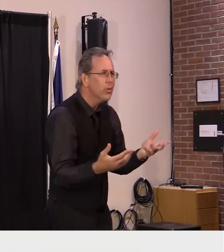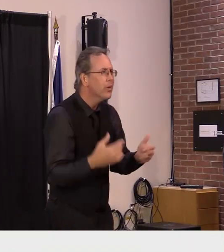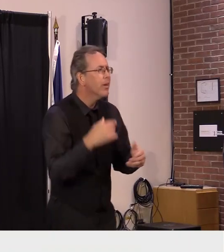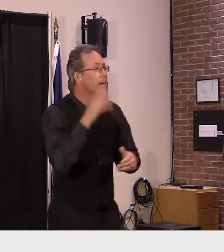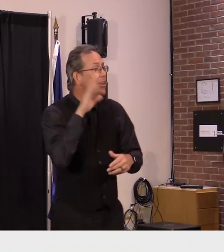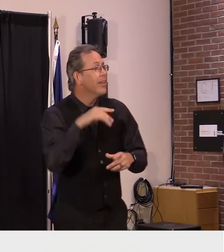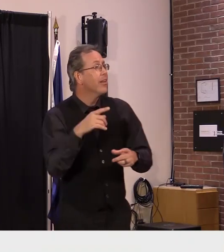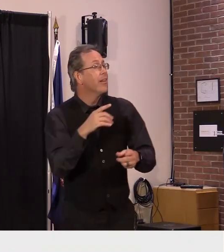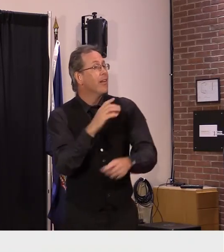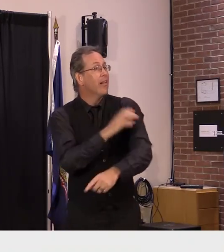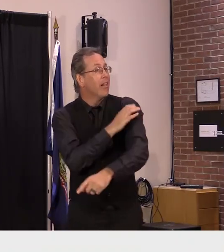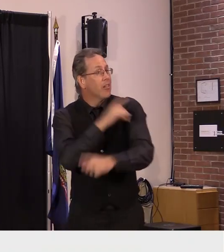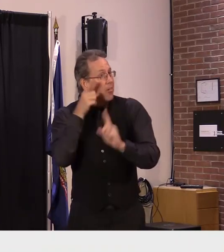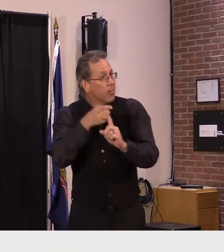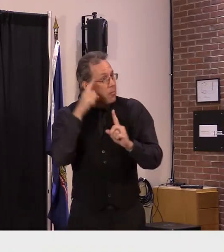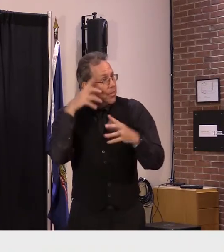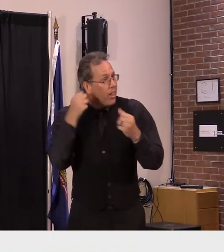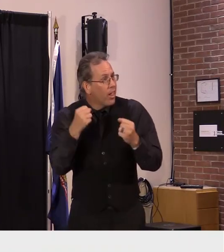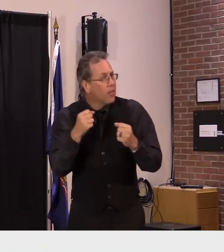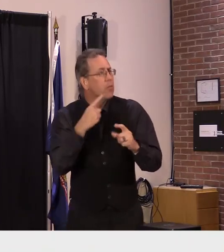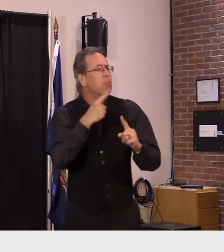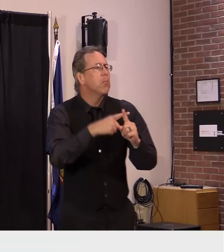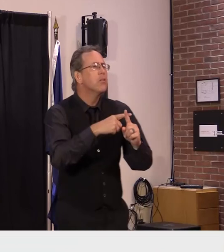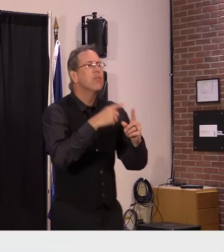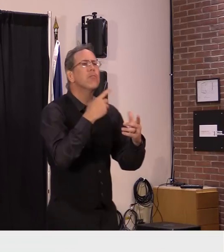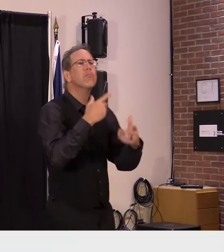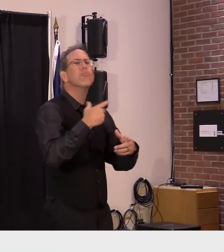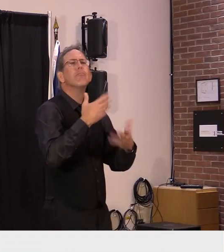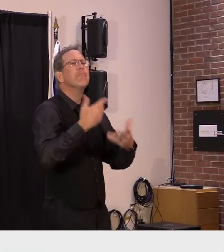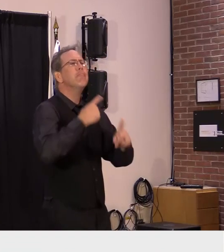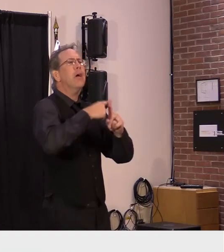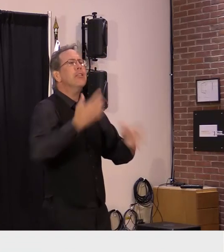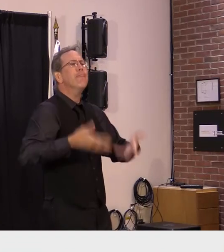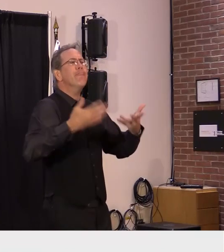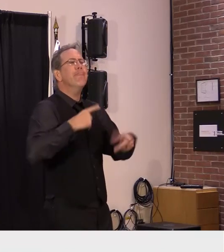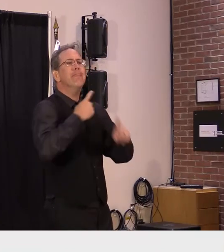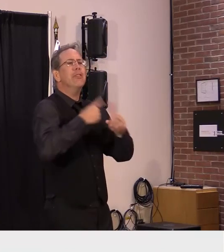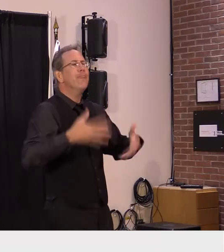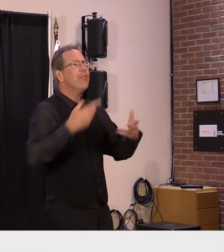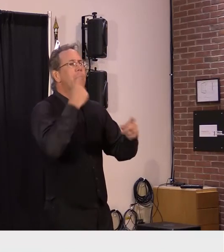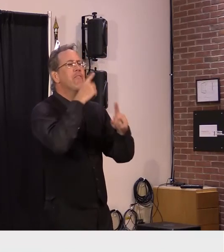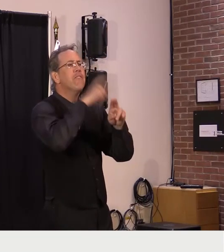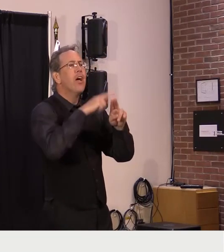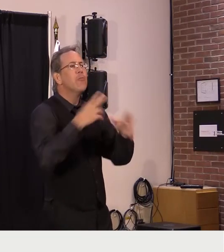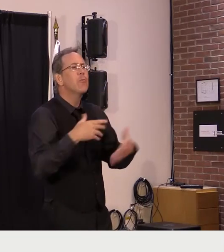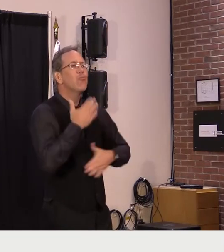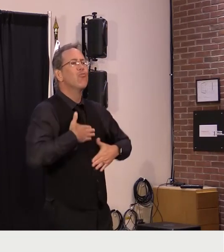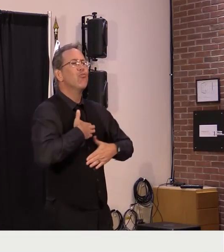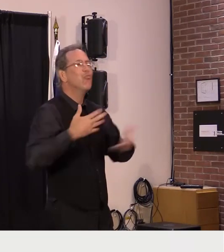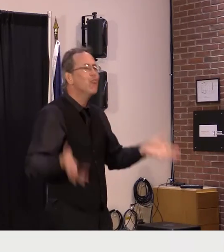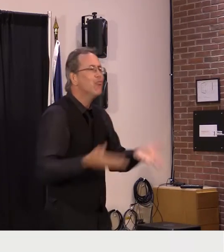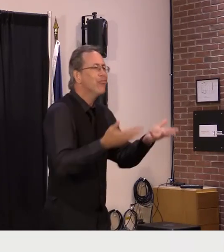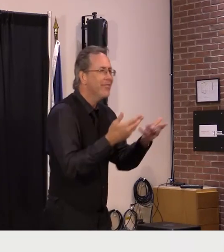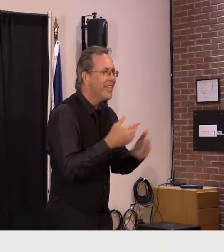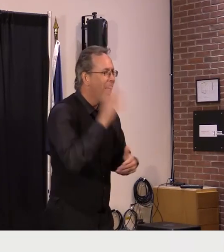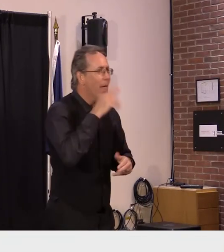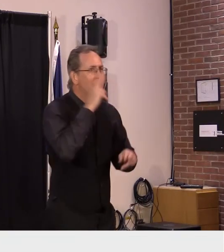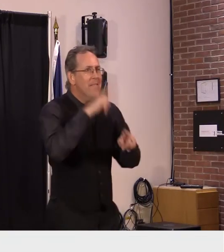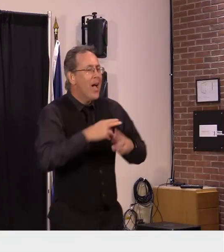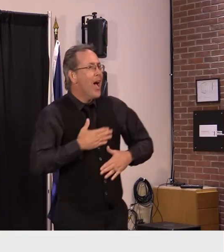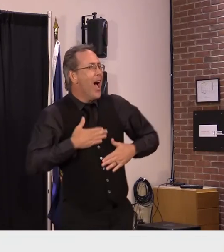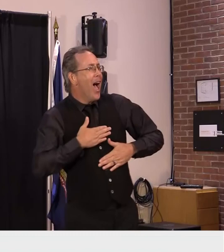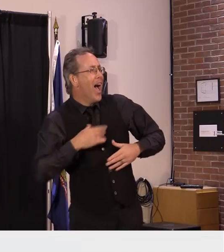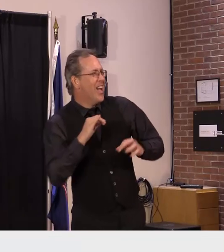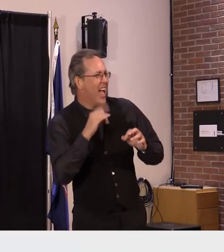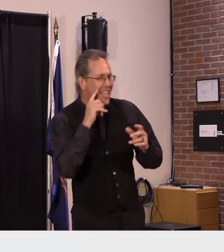services and sort of pro-social activities that we can promote in schools i think in particular it's been great to see in the last couple of months the